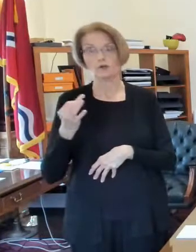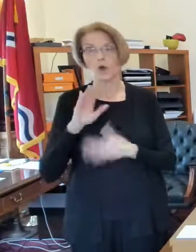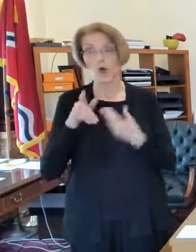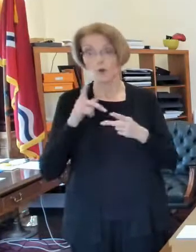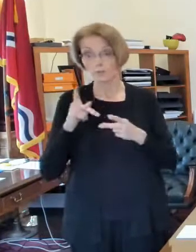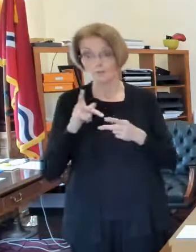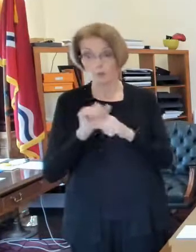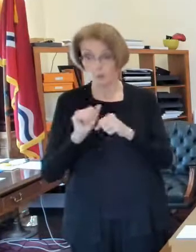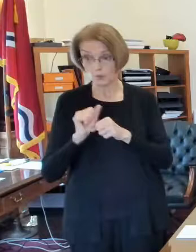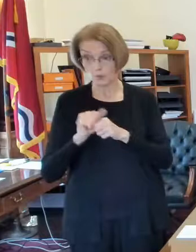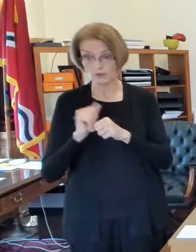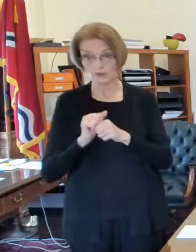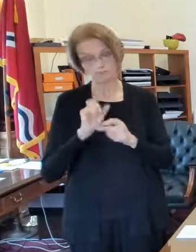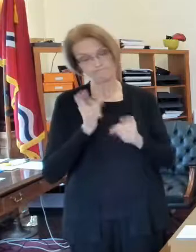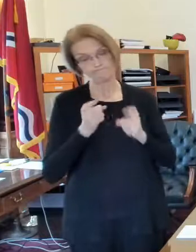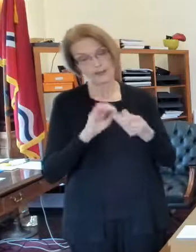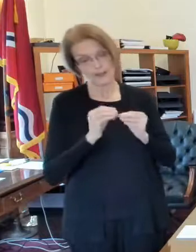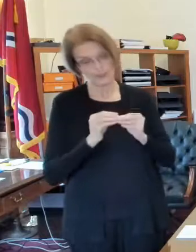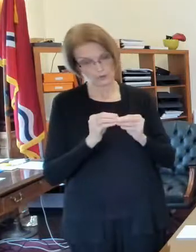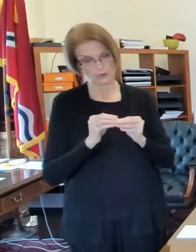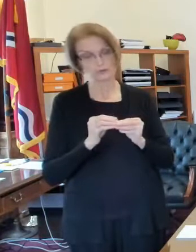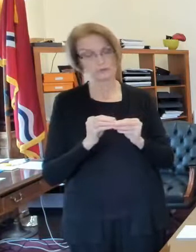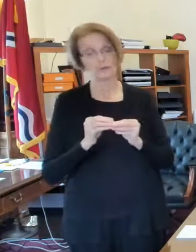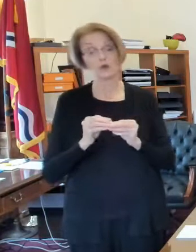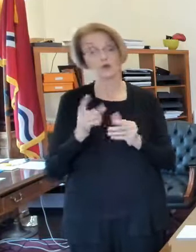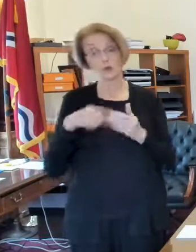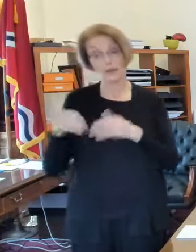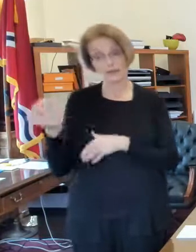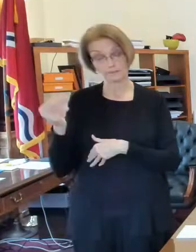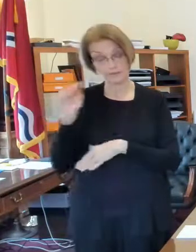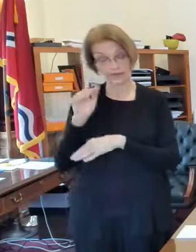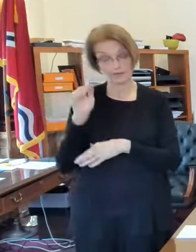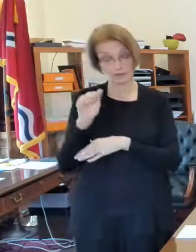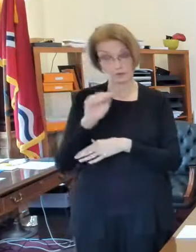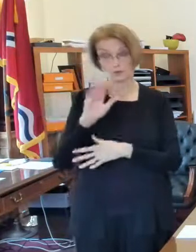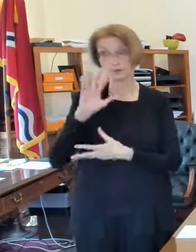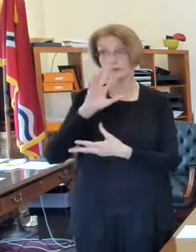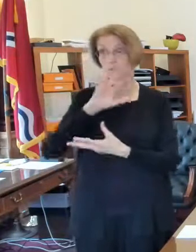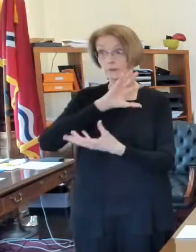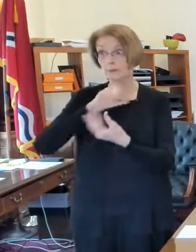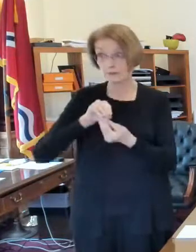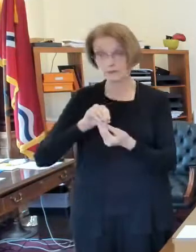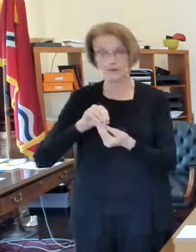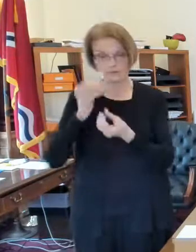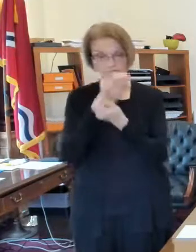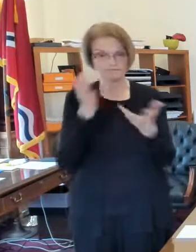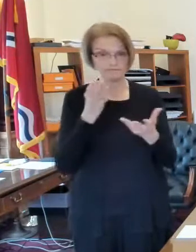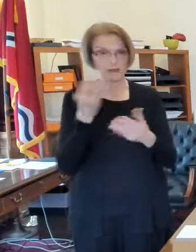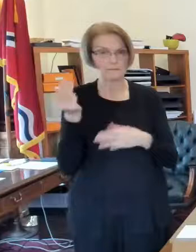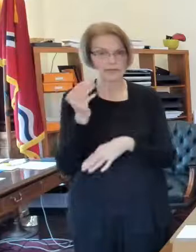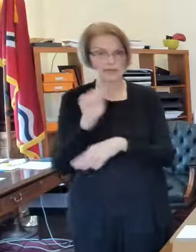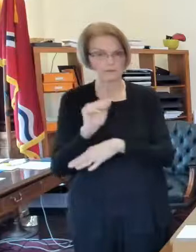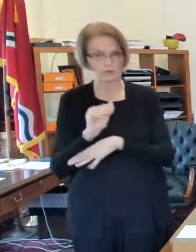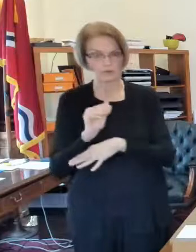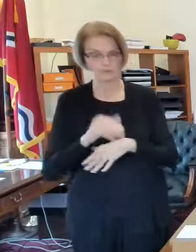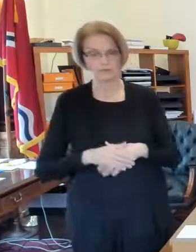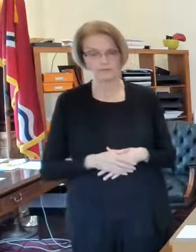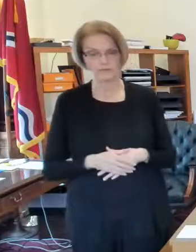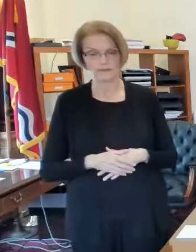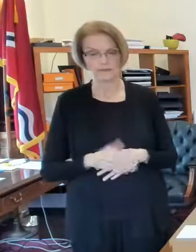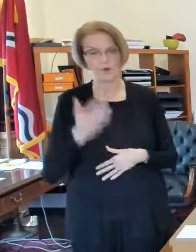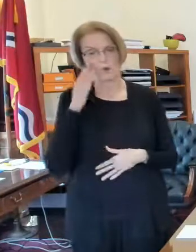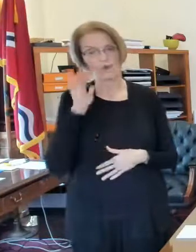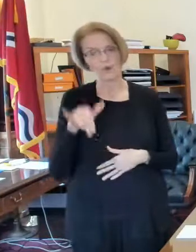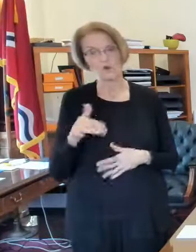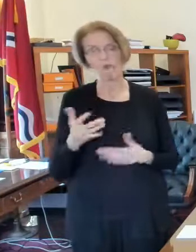so we'll bring those numbers to you on monday afternoon uh we know that people are continuing to be helped